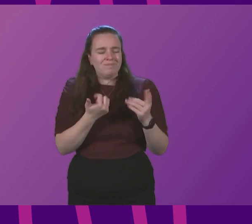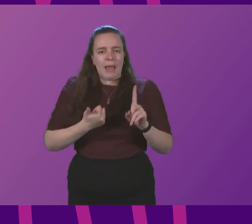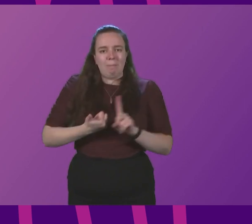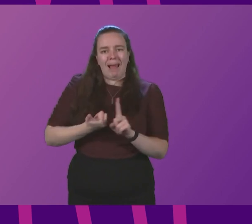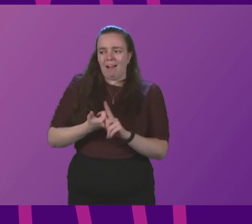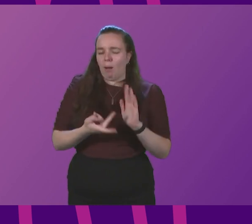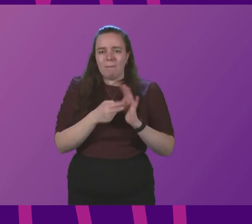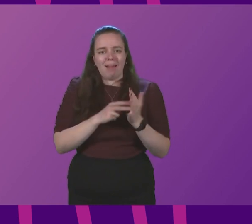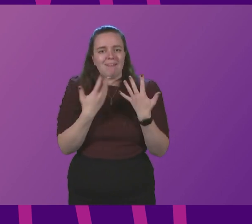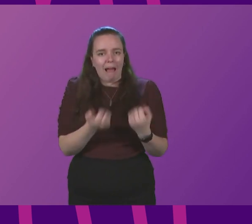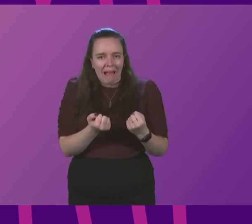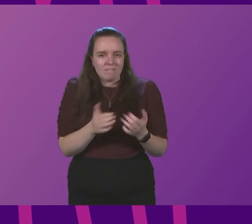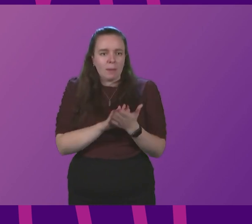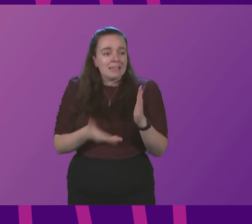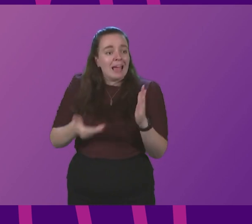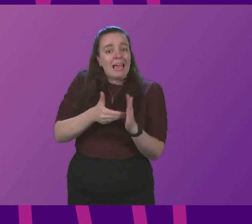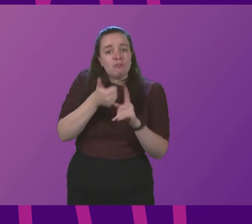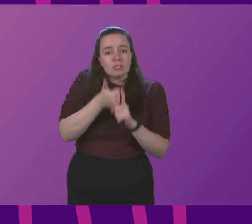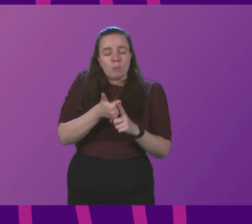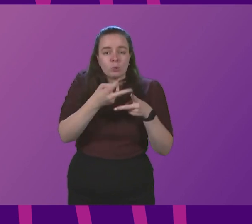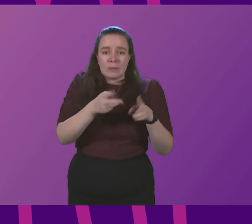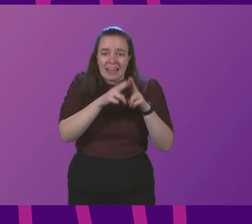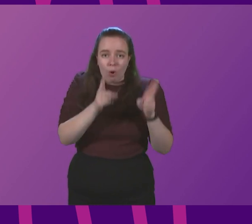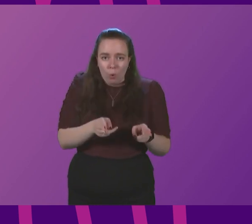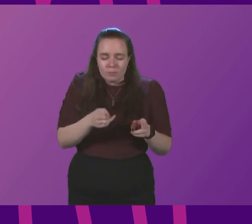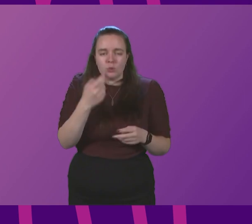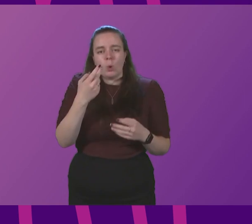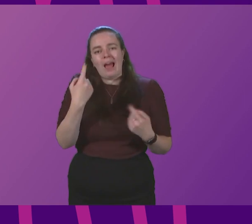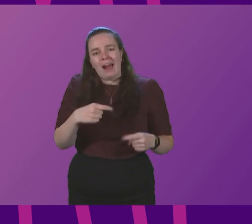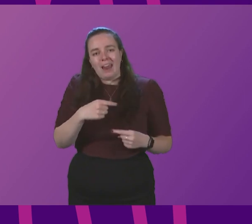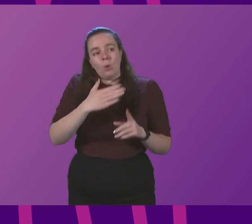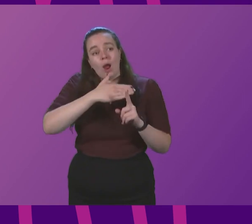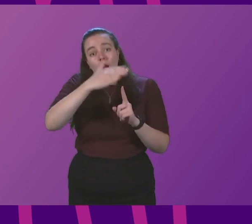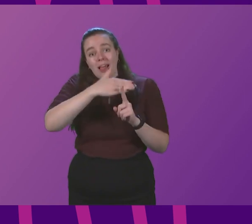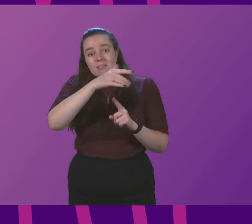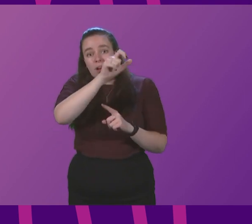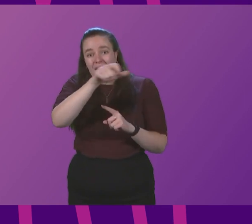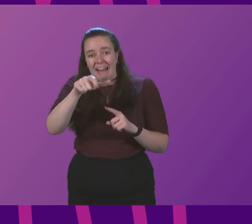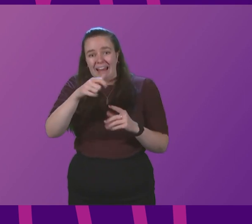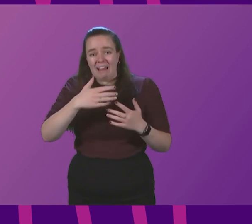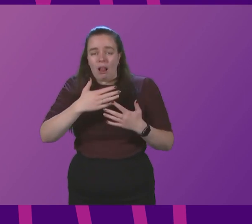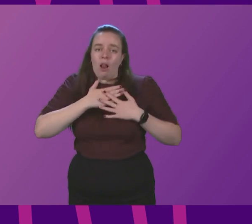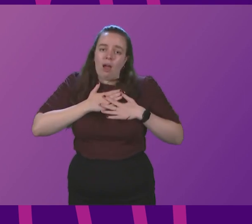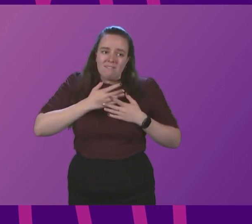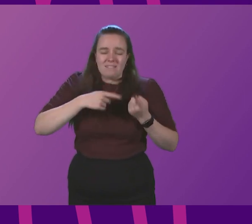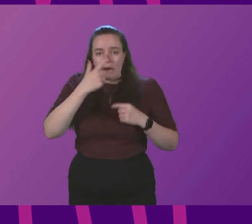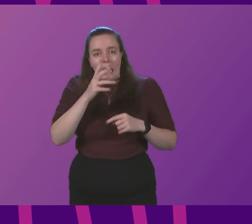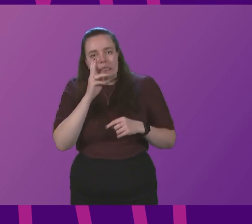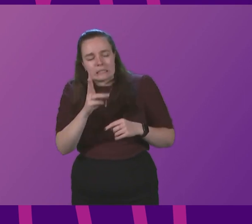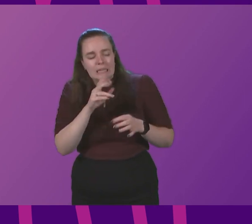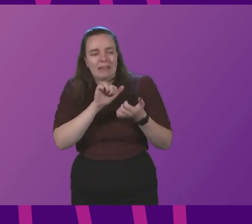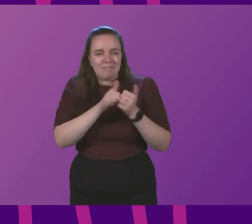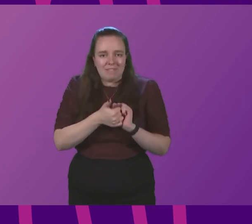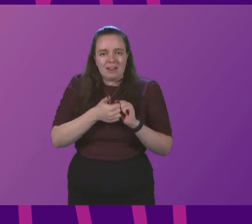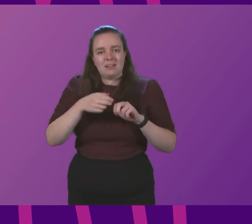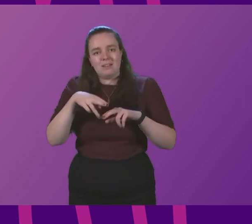in place to provide additional support to care homes to allow our elderly loved ones to safely see our friends and family